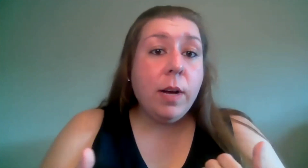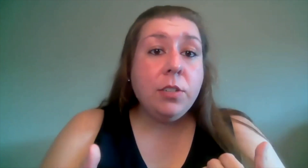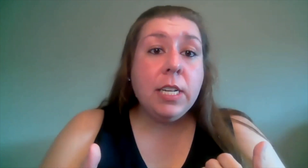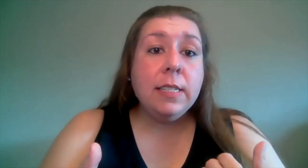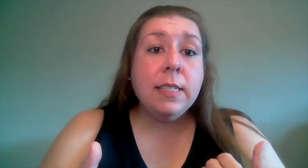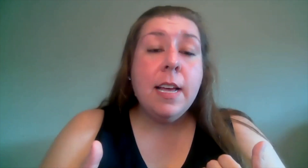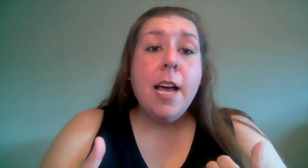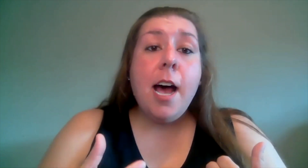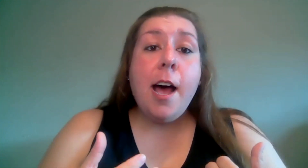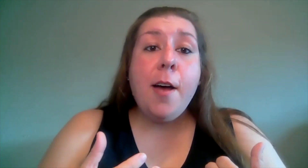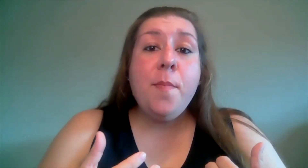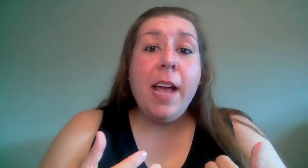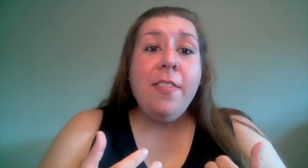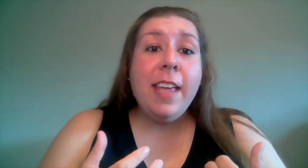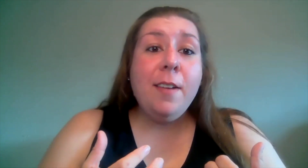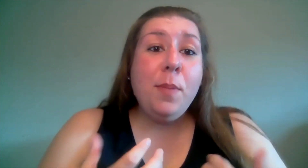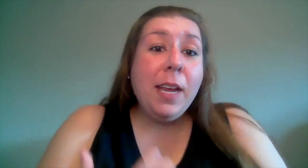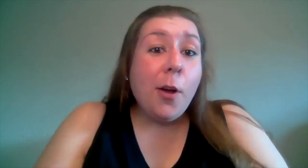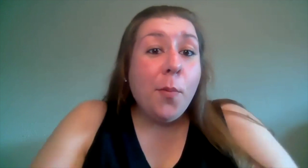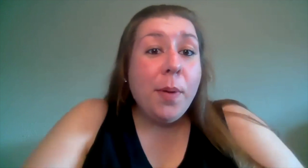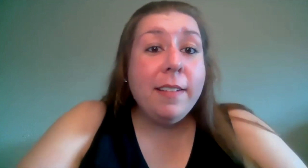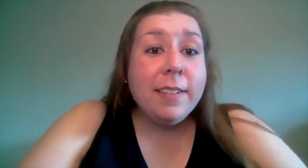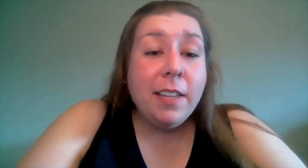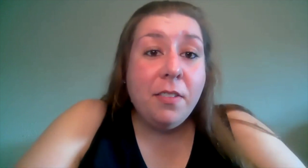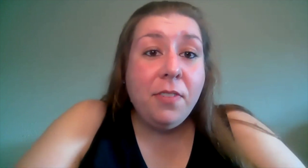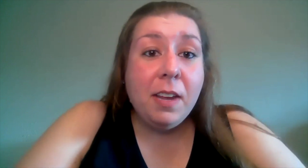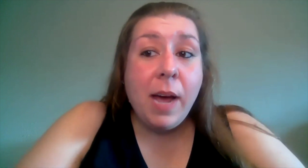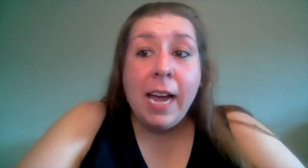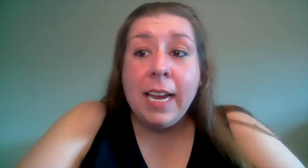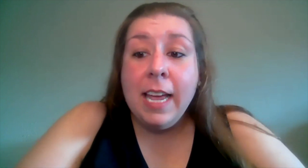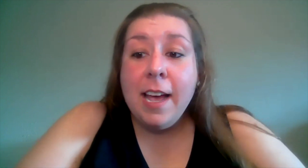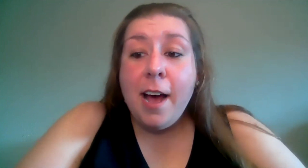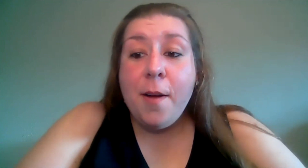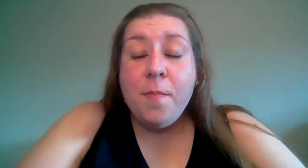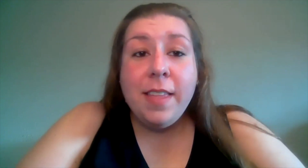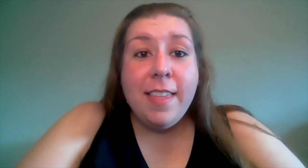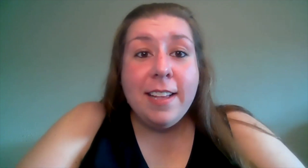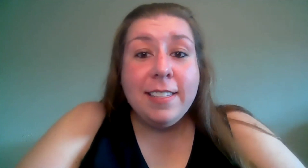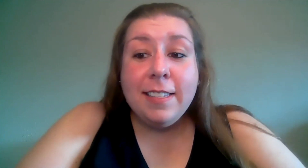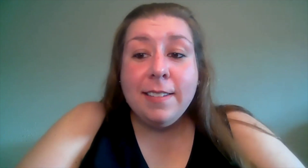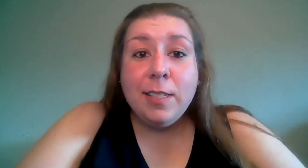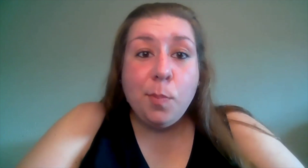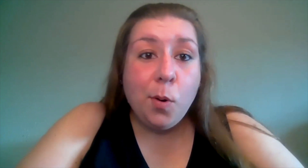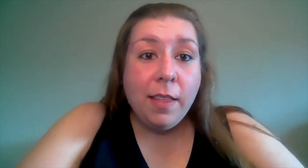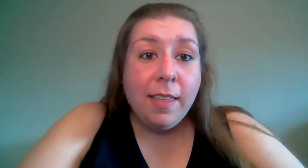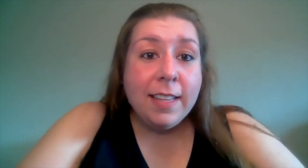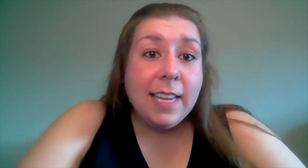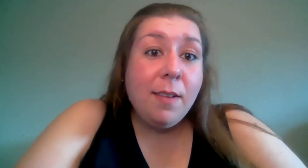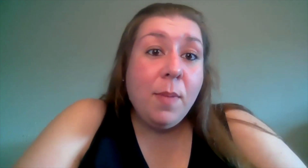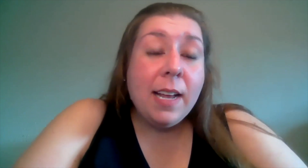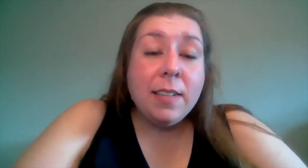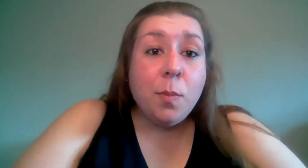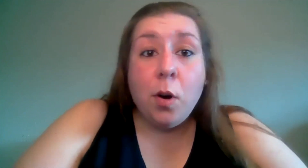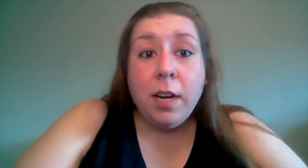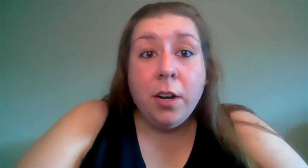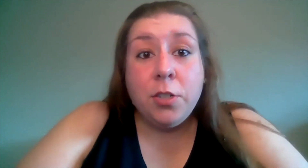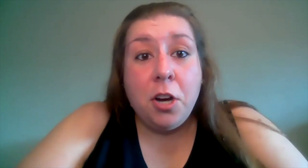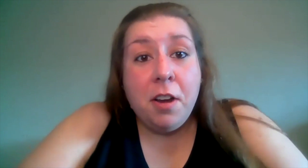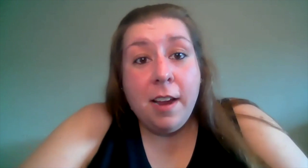questions um and then being open to the feedback um that this support that this can be and support your journey